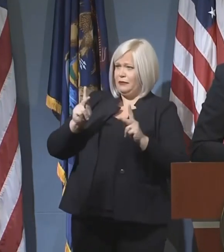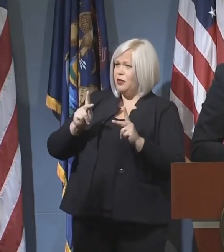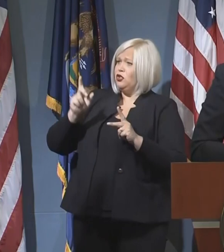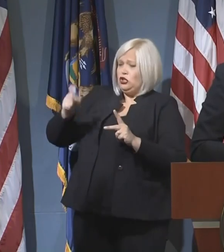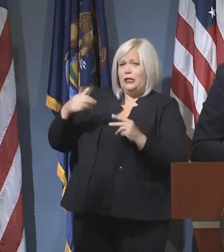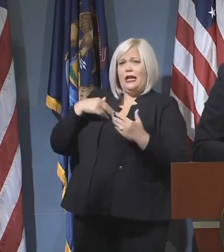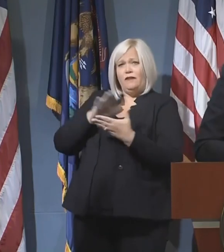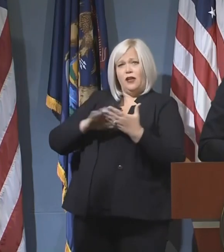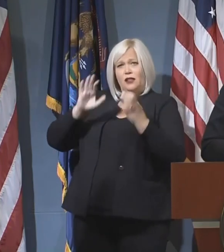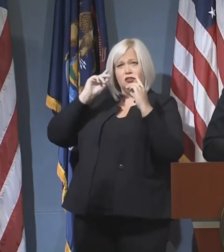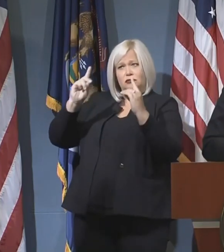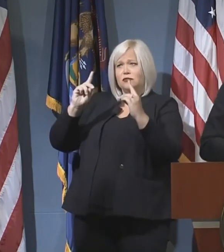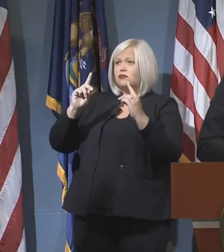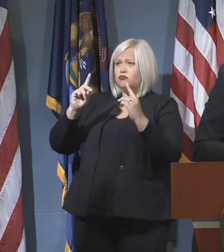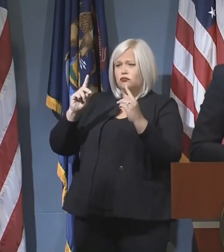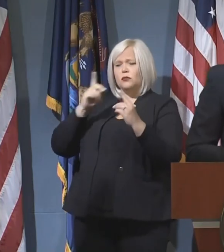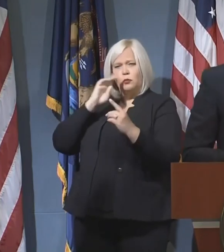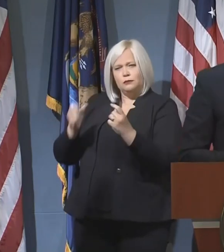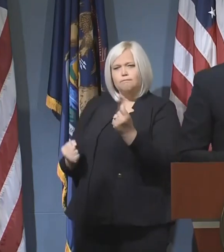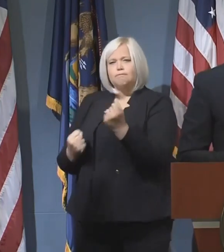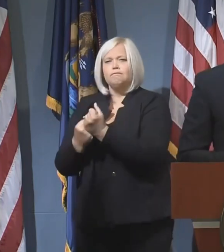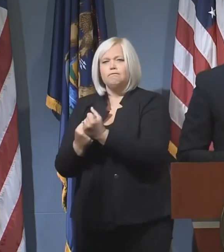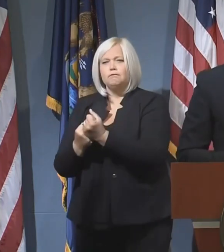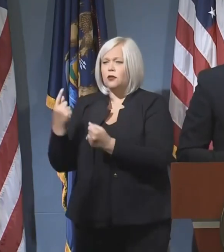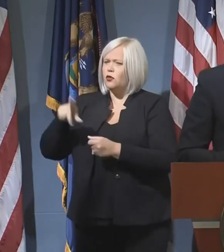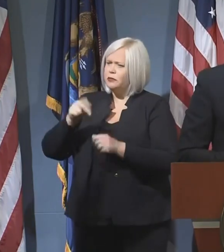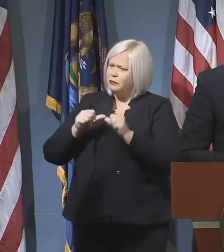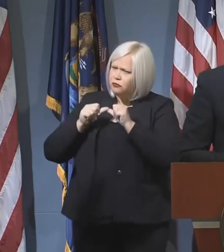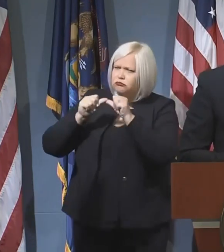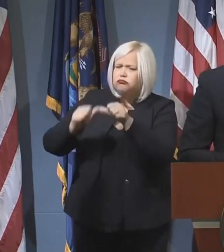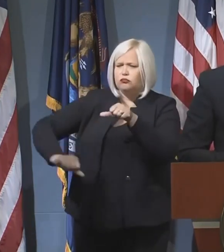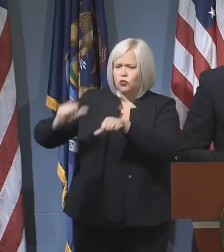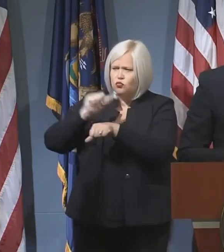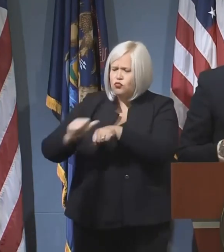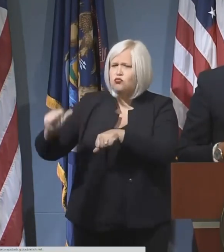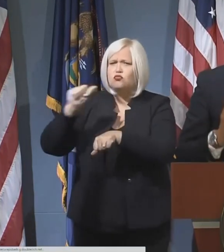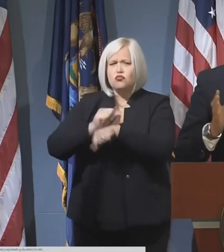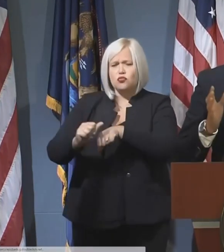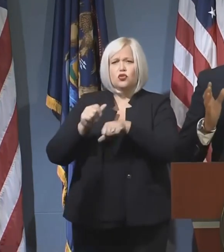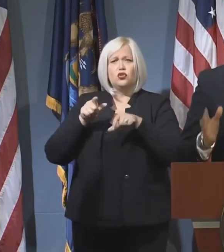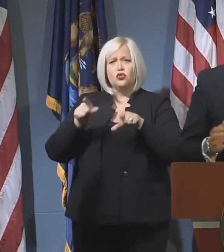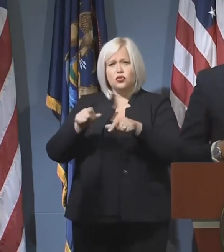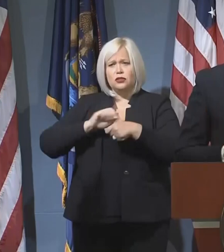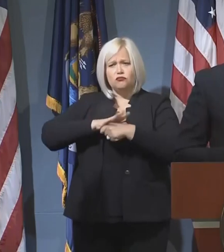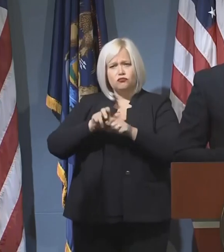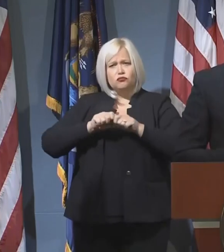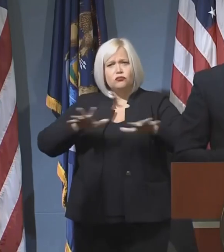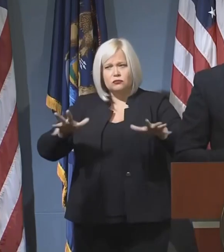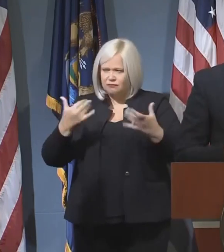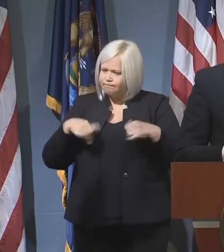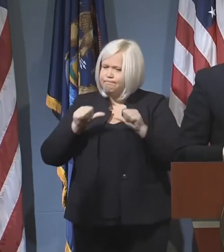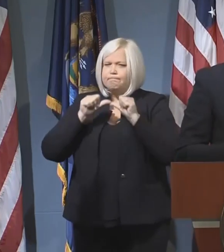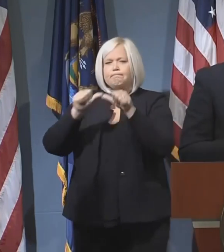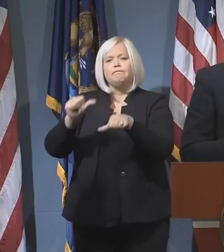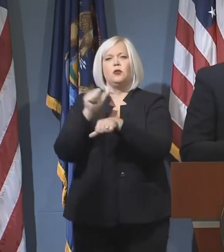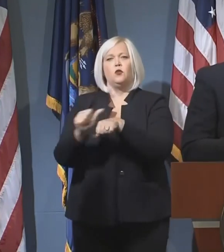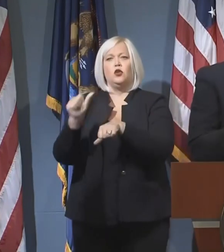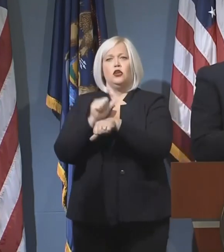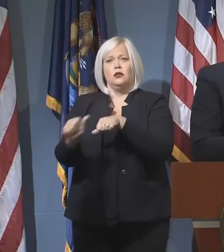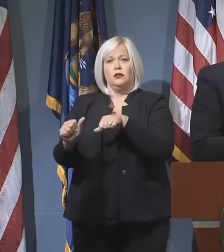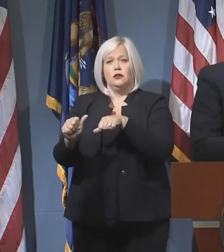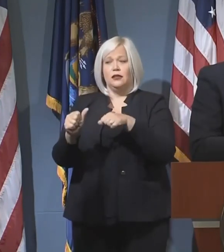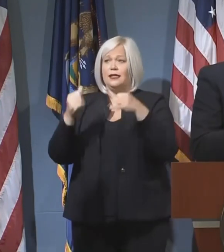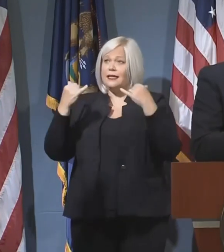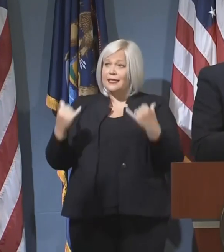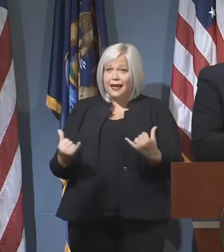education. These are the people who served our Michigan citizens on frontline during the pandemic, and now we are going